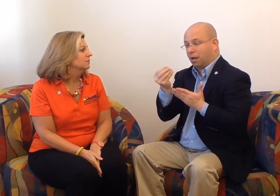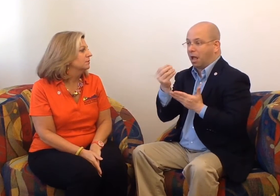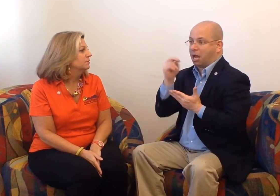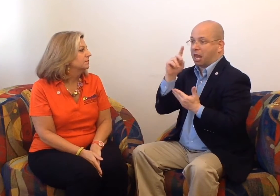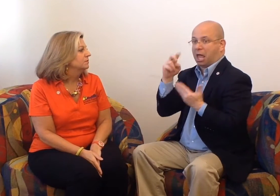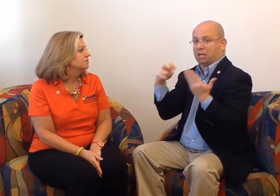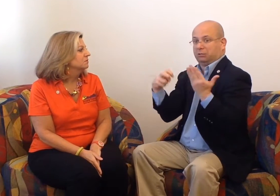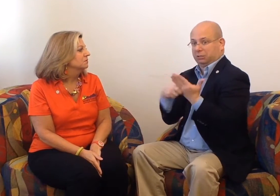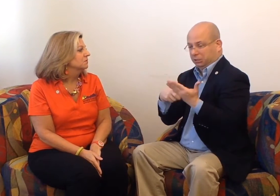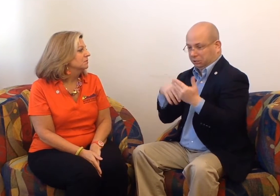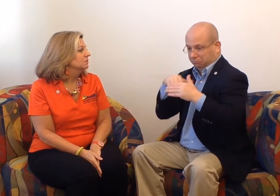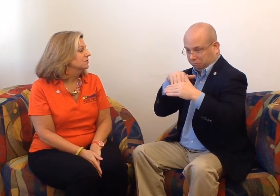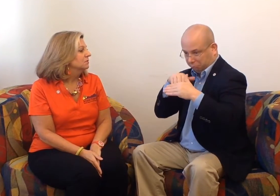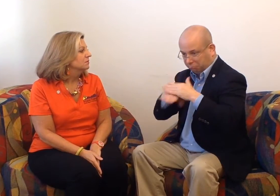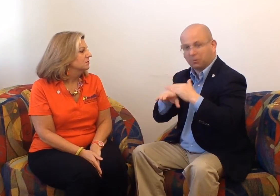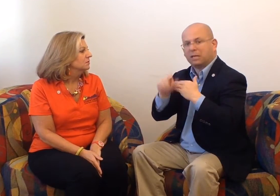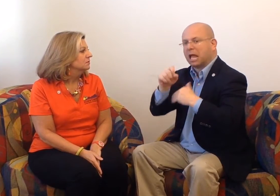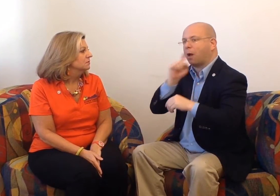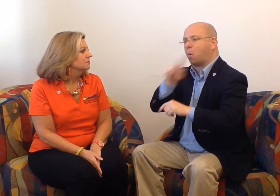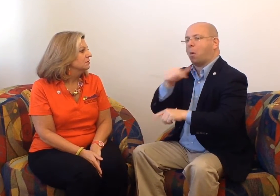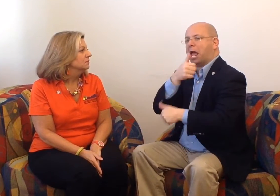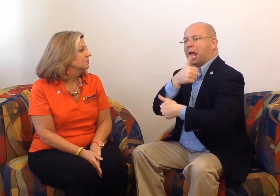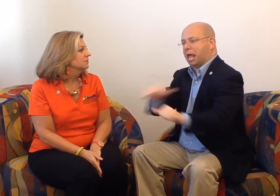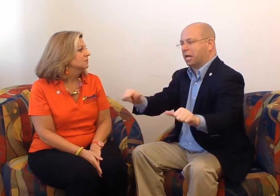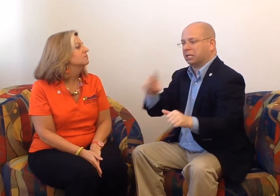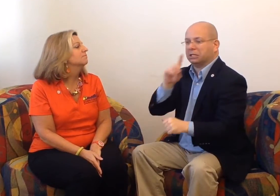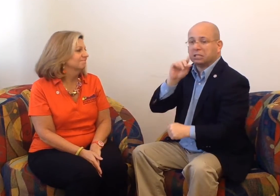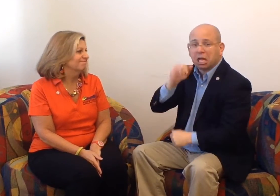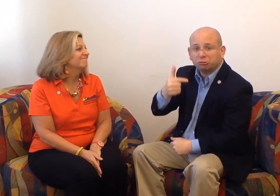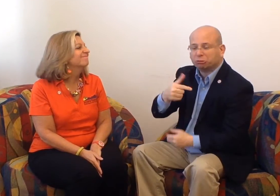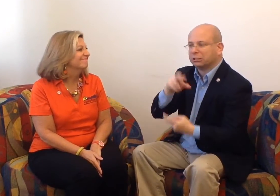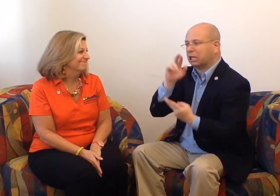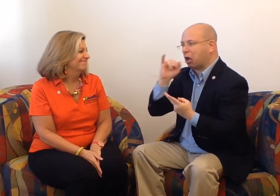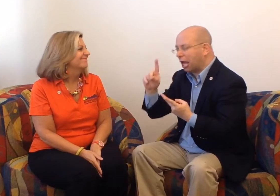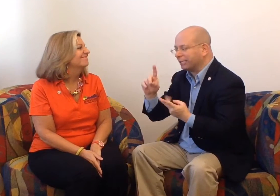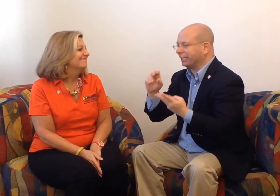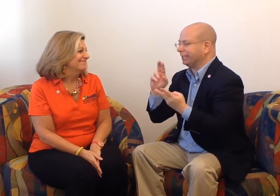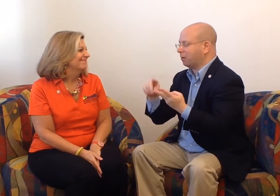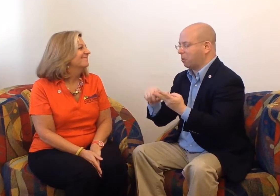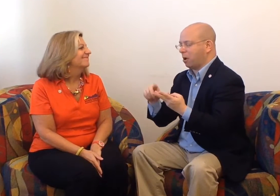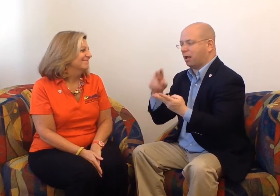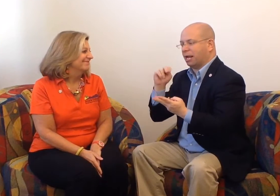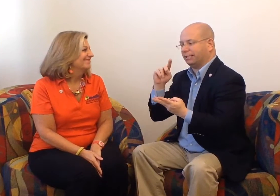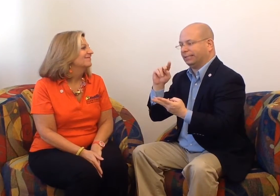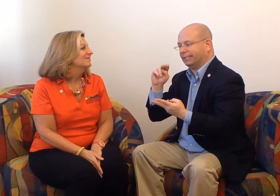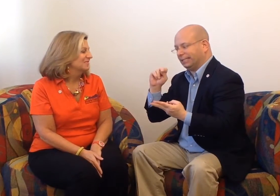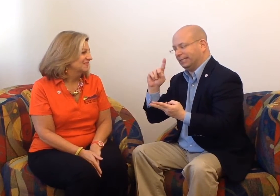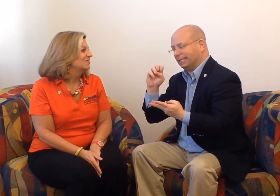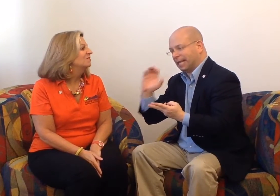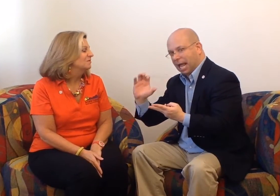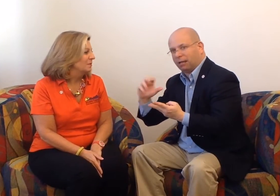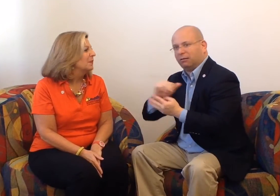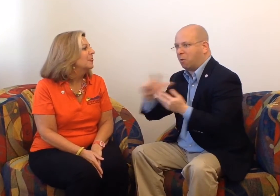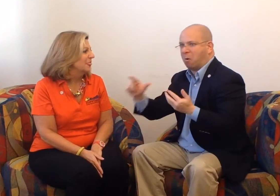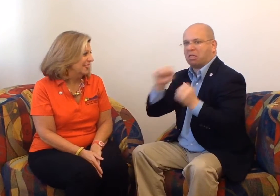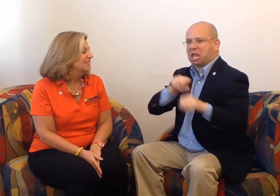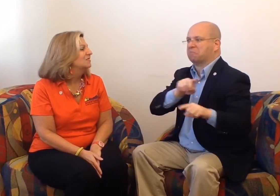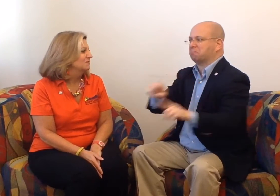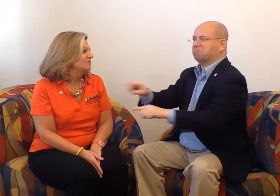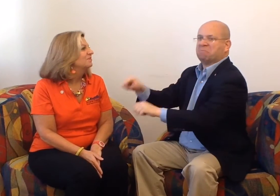Yes, participants can purchase a ticket for the NAD conference that will give them access to any workshop from DIG,